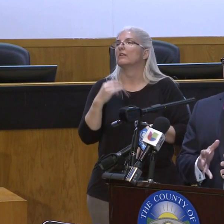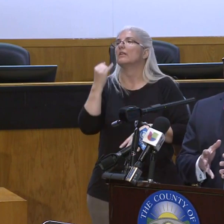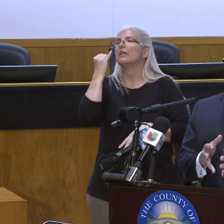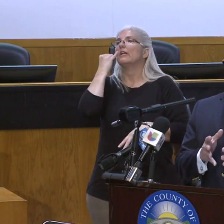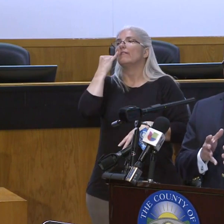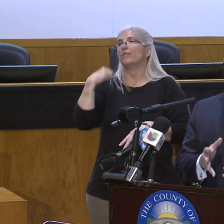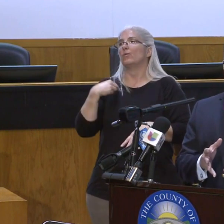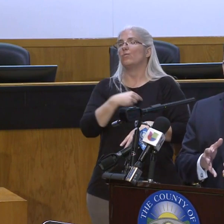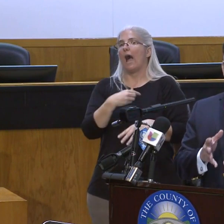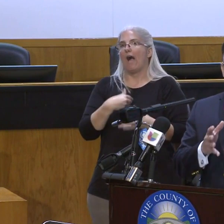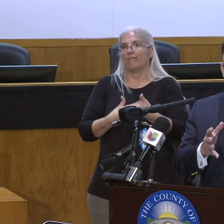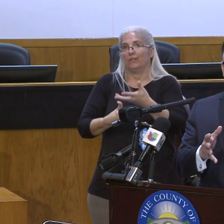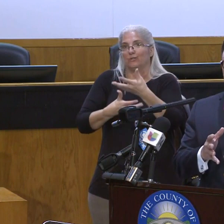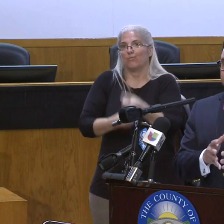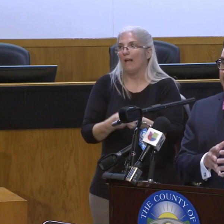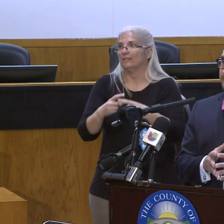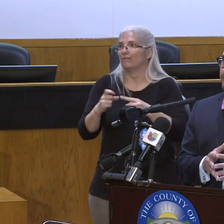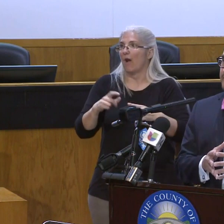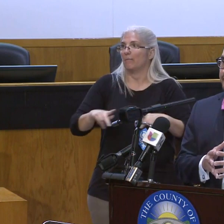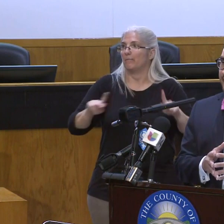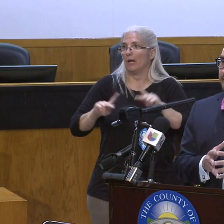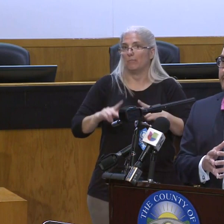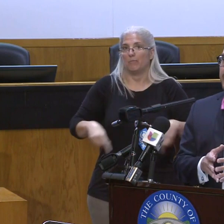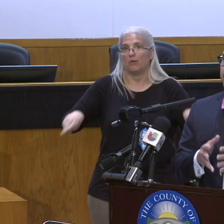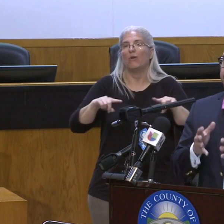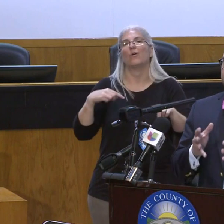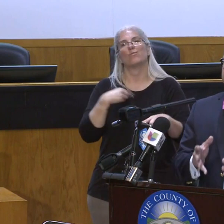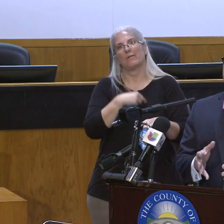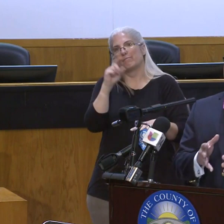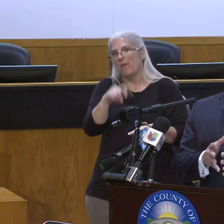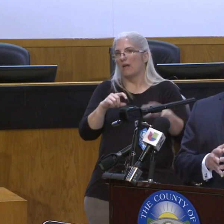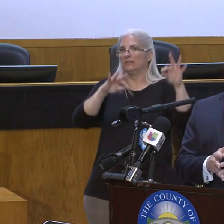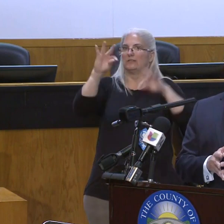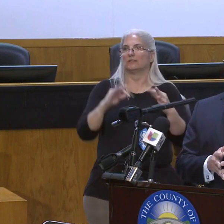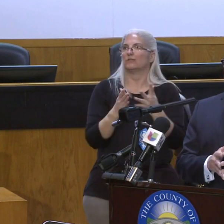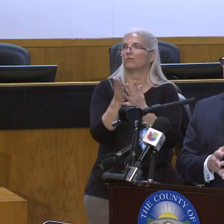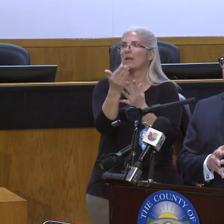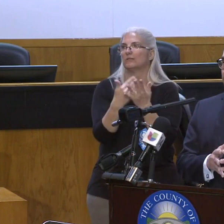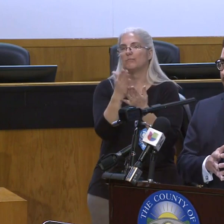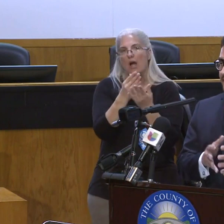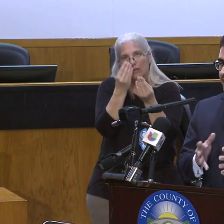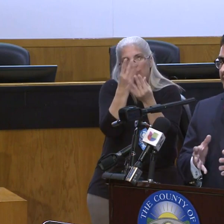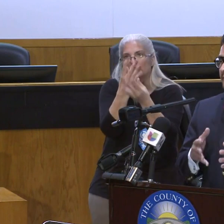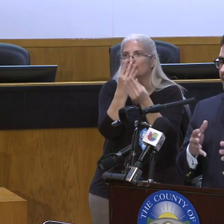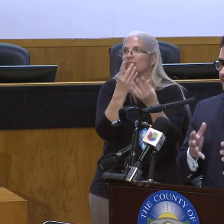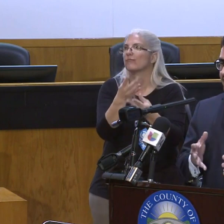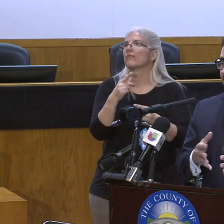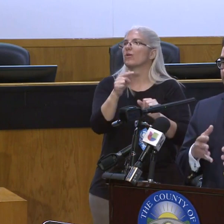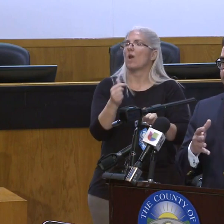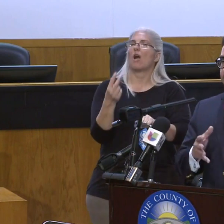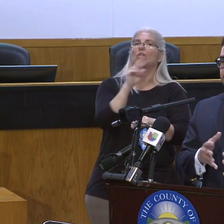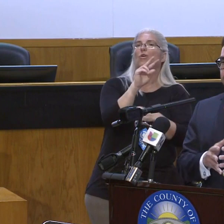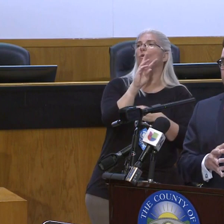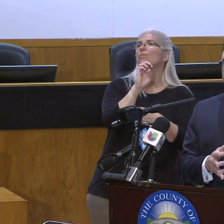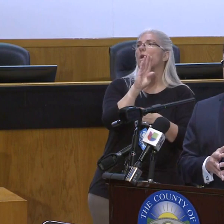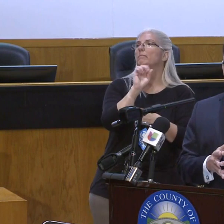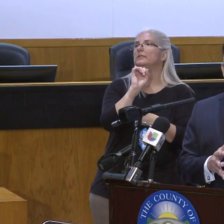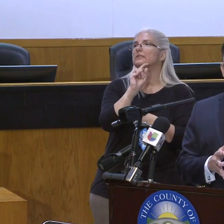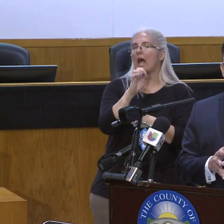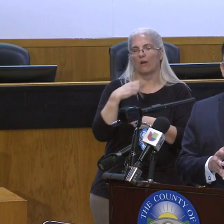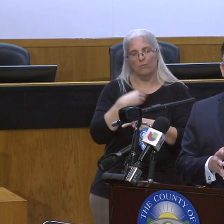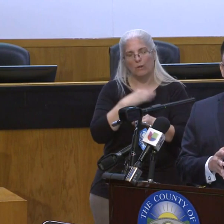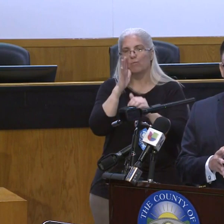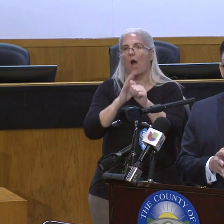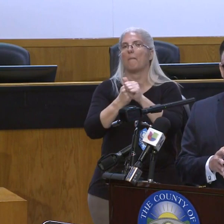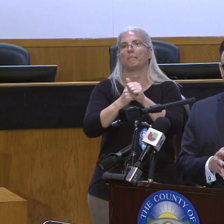being transparent about our efforts, and that's why those dashboards are there, and we will continue to update them on a daily basis and to provide